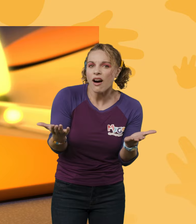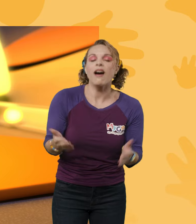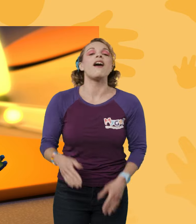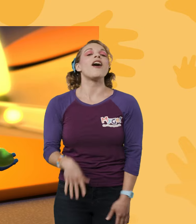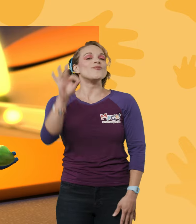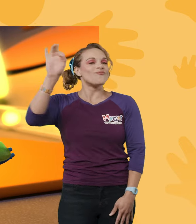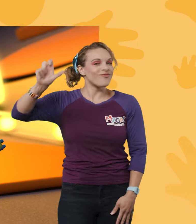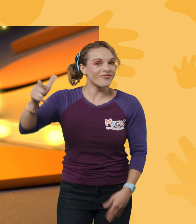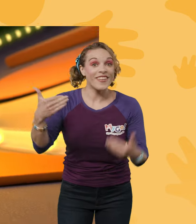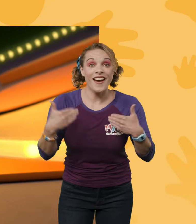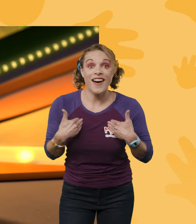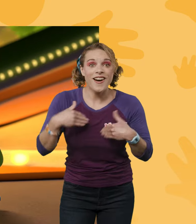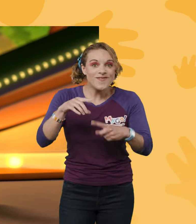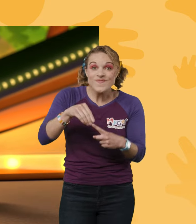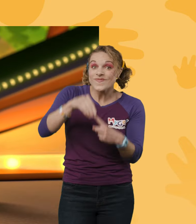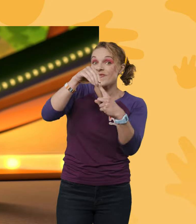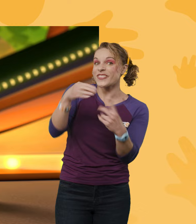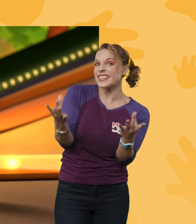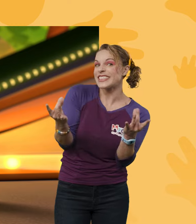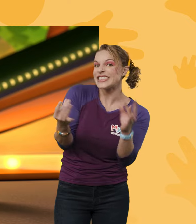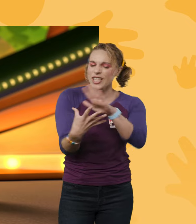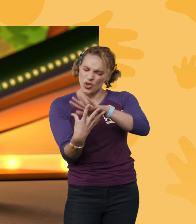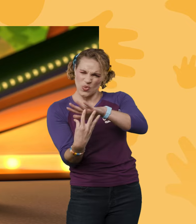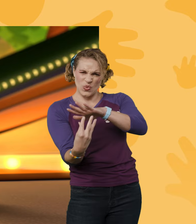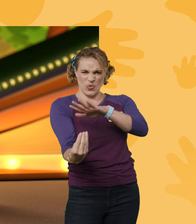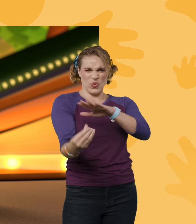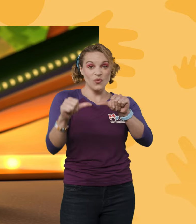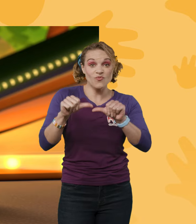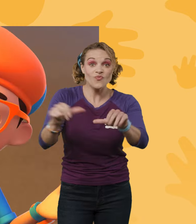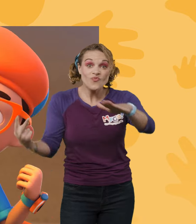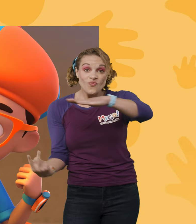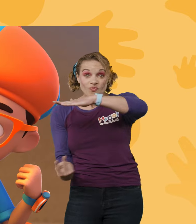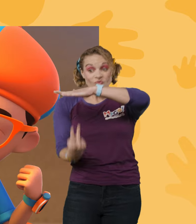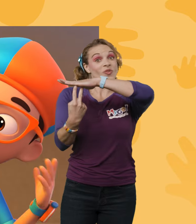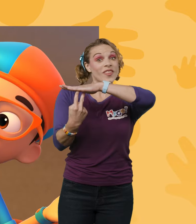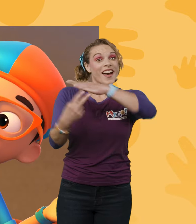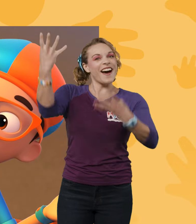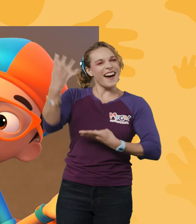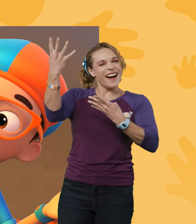legs have a special sticky glue that keeps them stuck to the ceiling. Upload answer, Deebo!